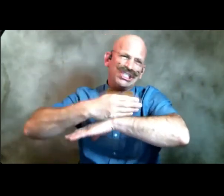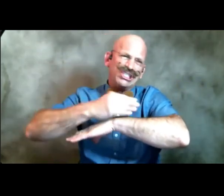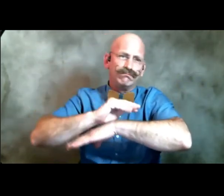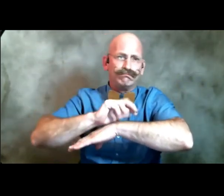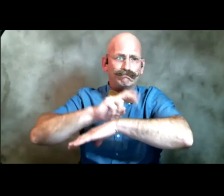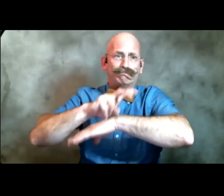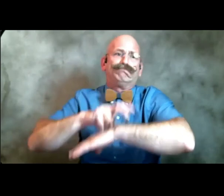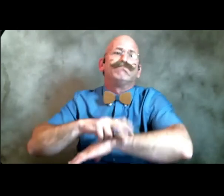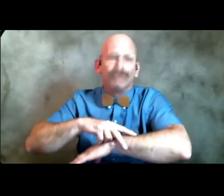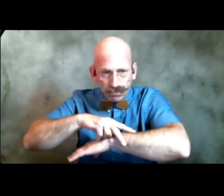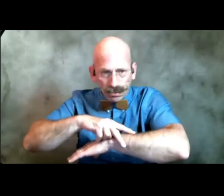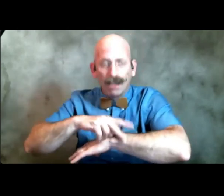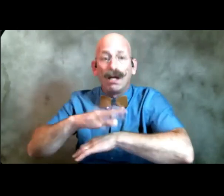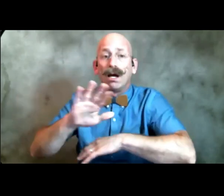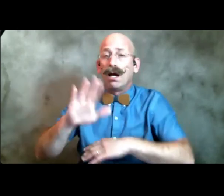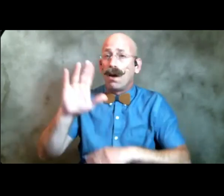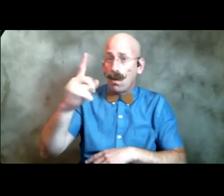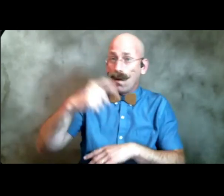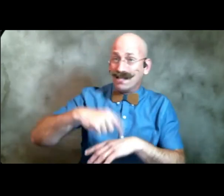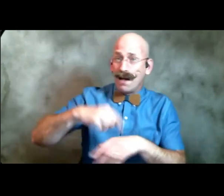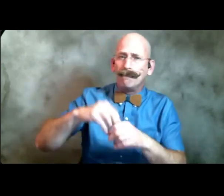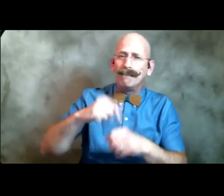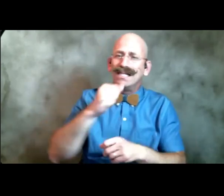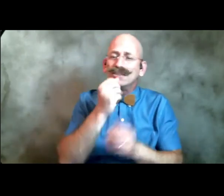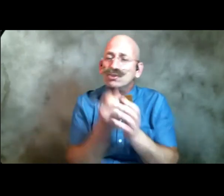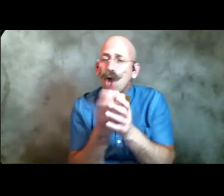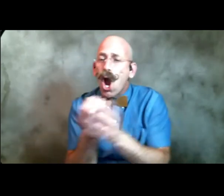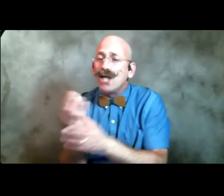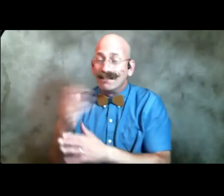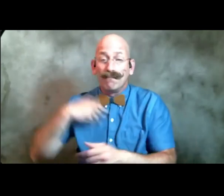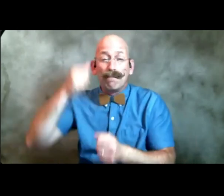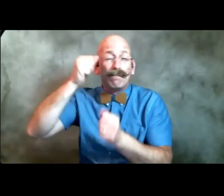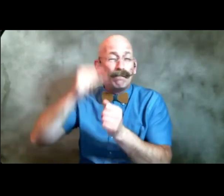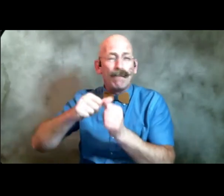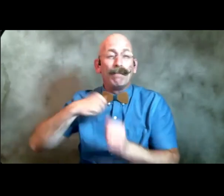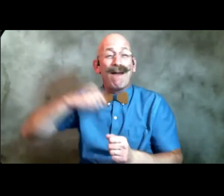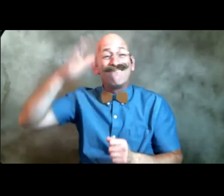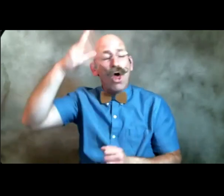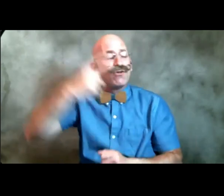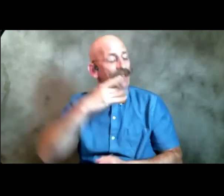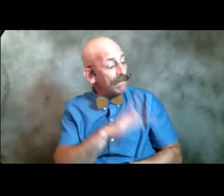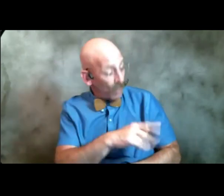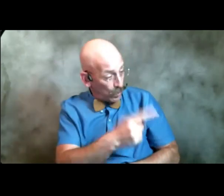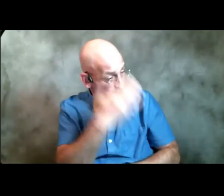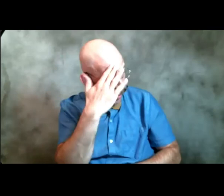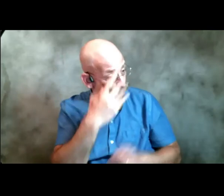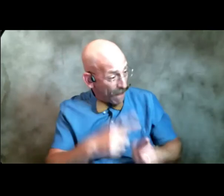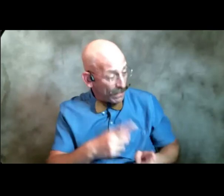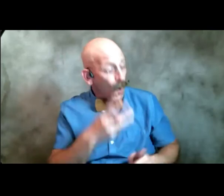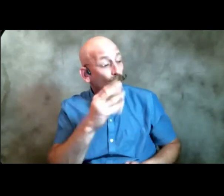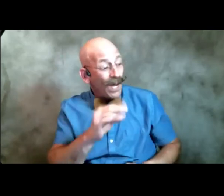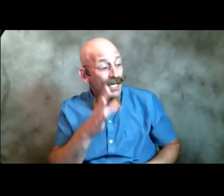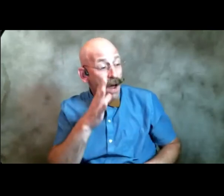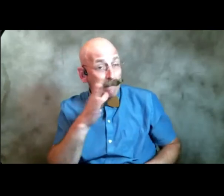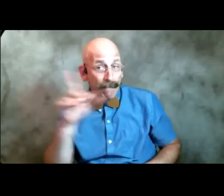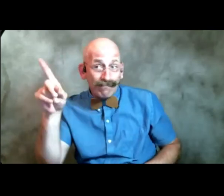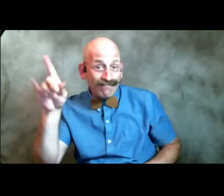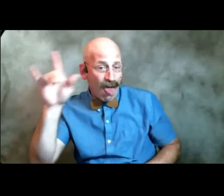once in the garden my father asked me do you know what happens when your mother loves your brother mother